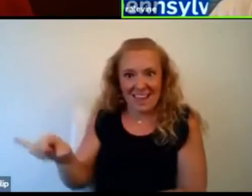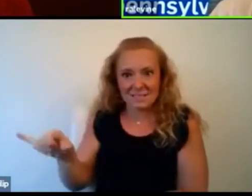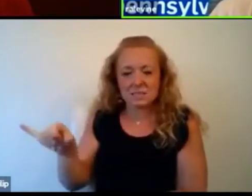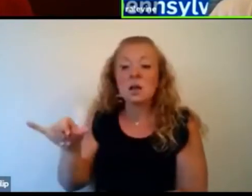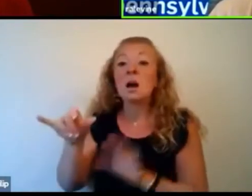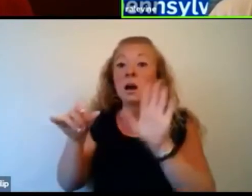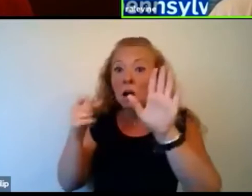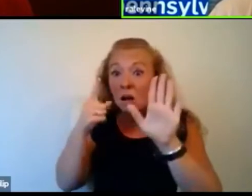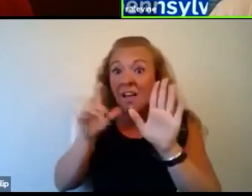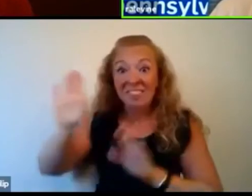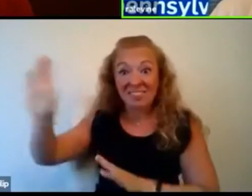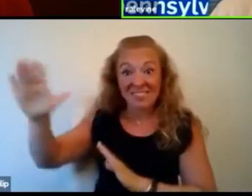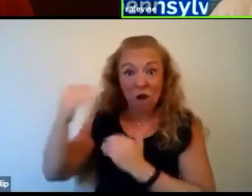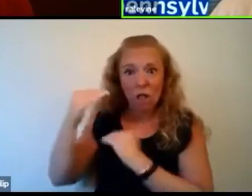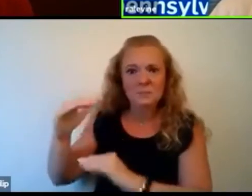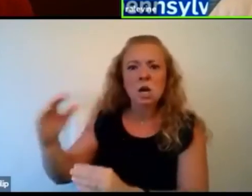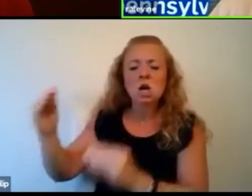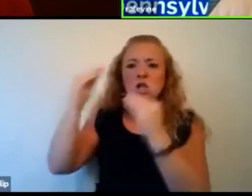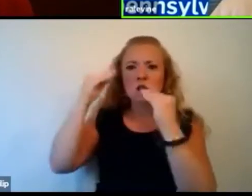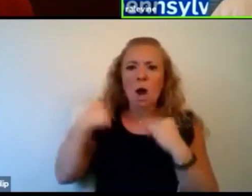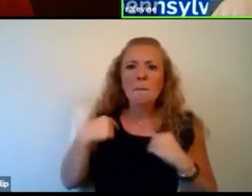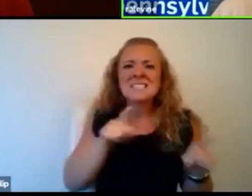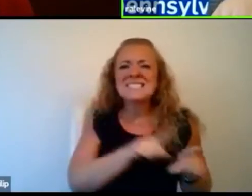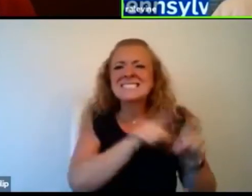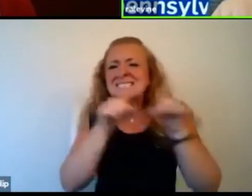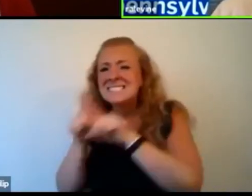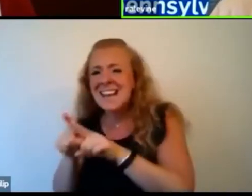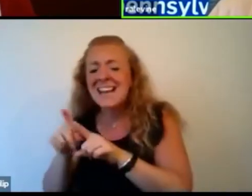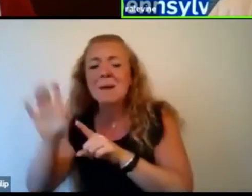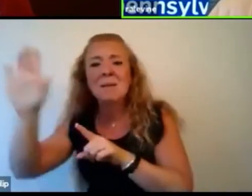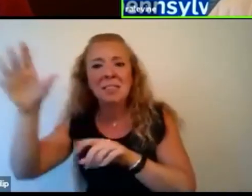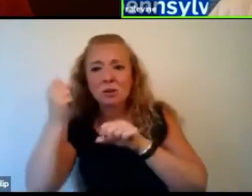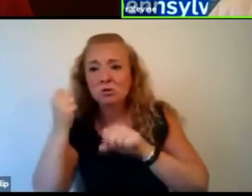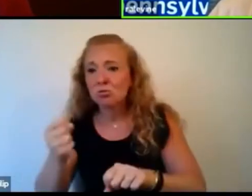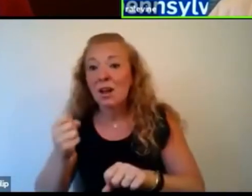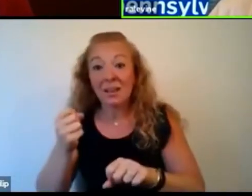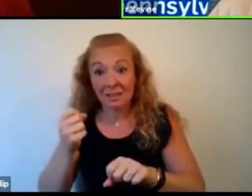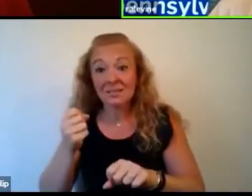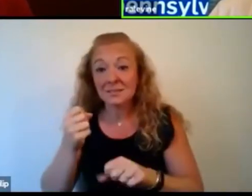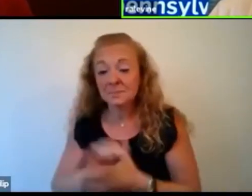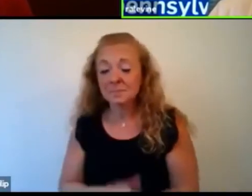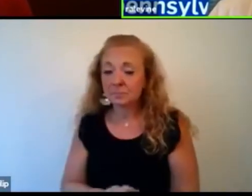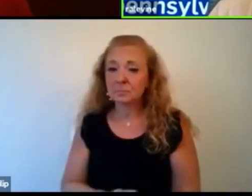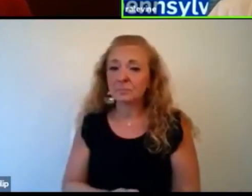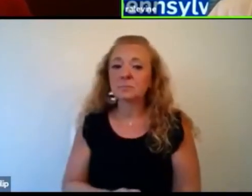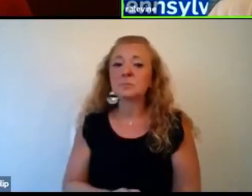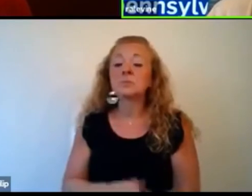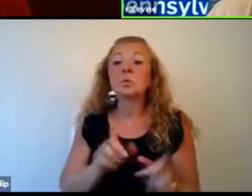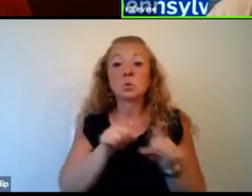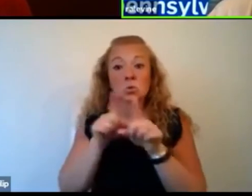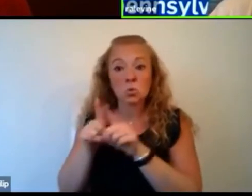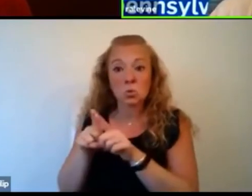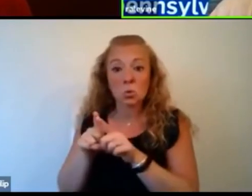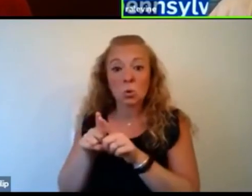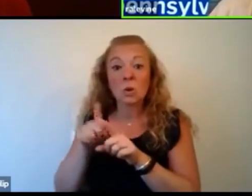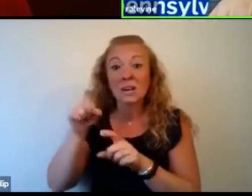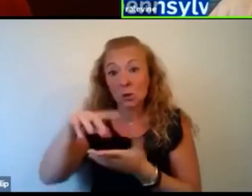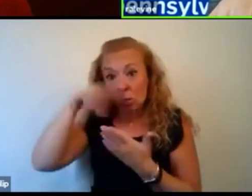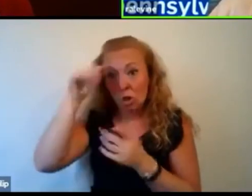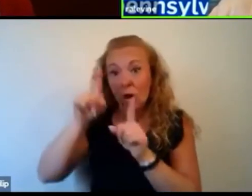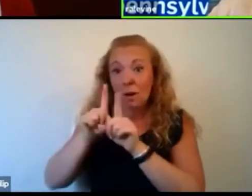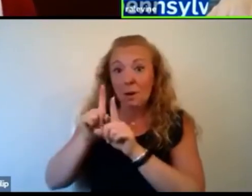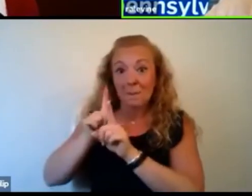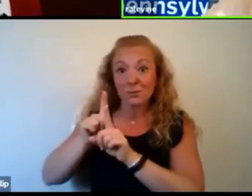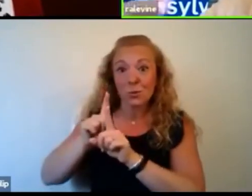from their limitations as I have from what they did well. Um, and then you need to learn to leave your mentor, uh,